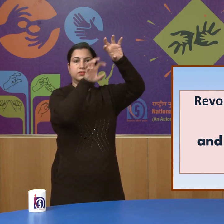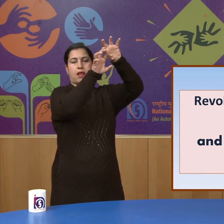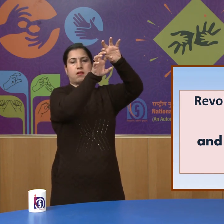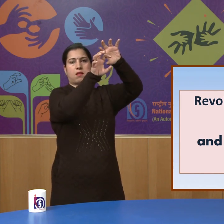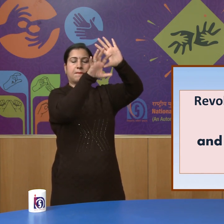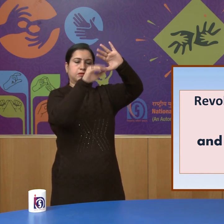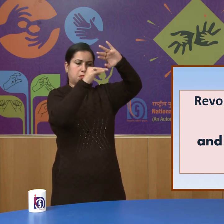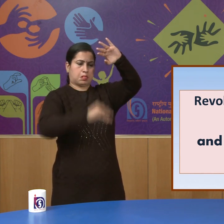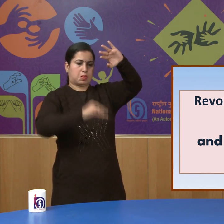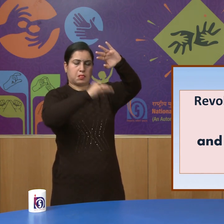India.